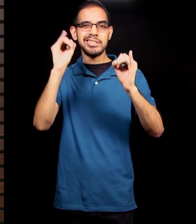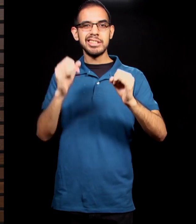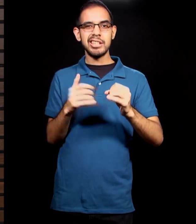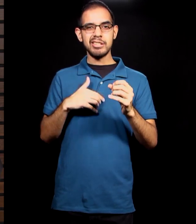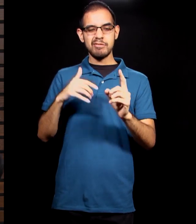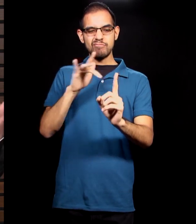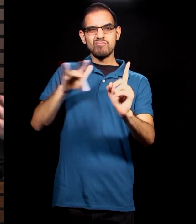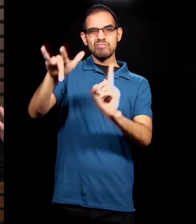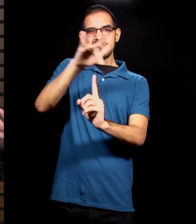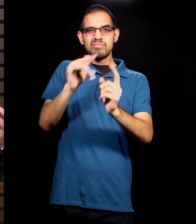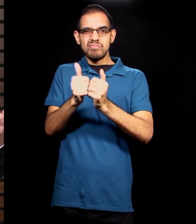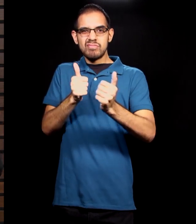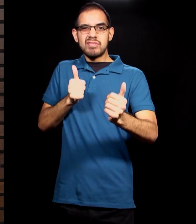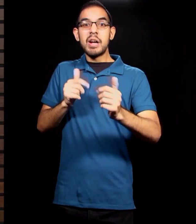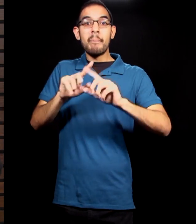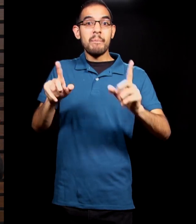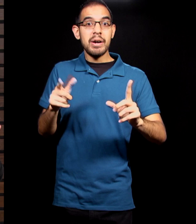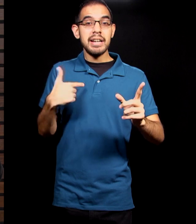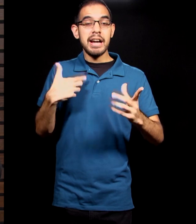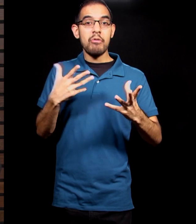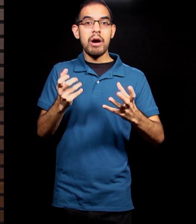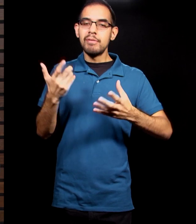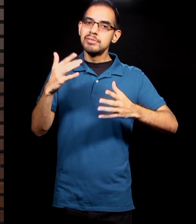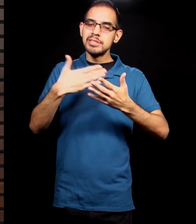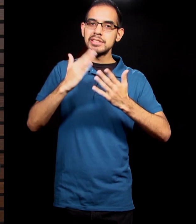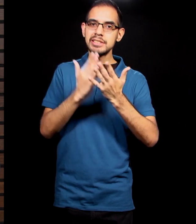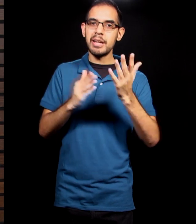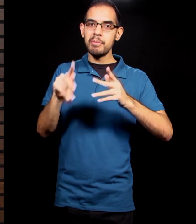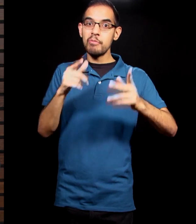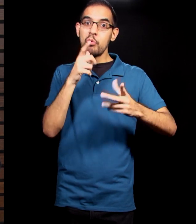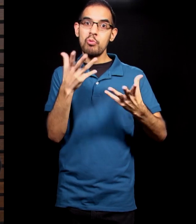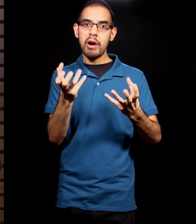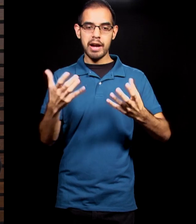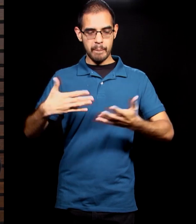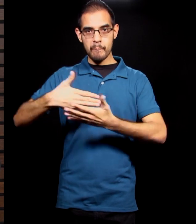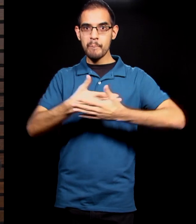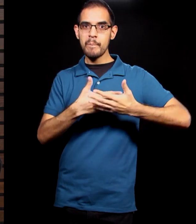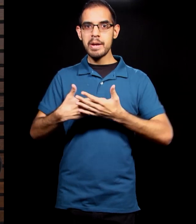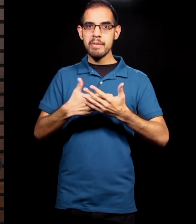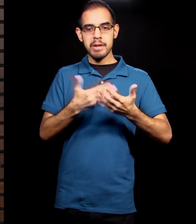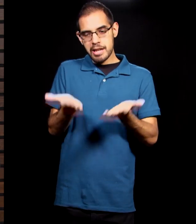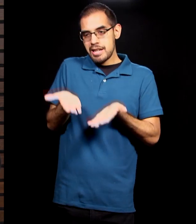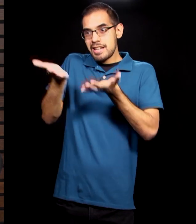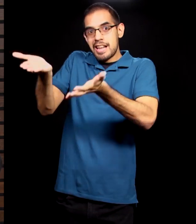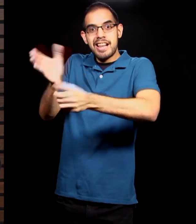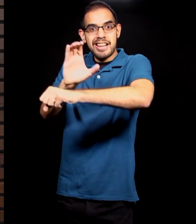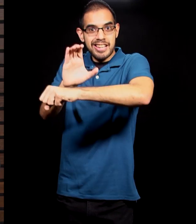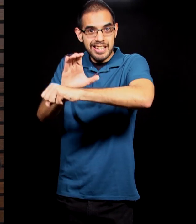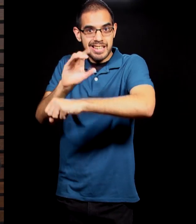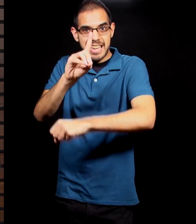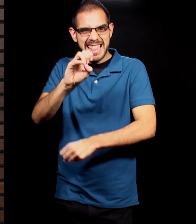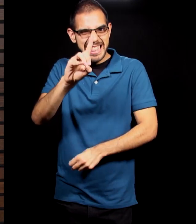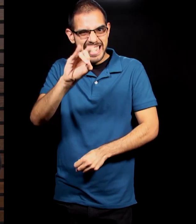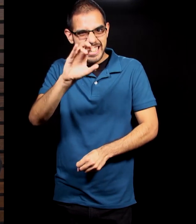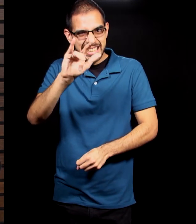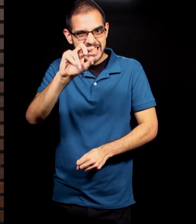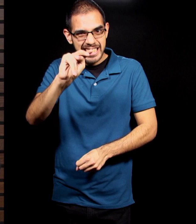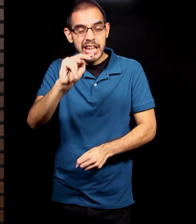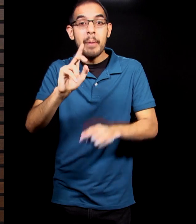We also had someone request a baby dedication, and so we're thankful for that. And then this is the number that's mind-blowing, and I